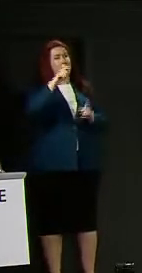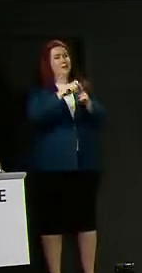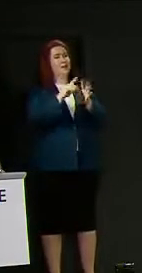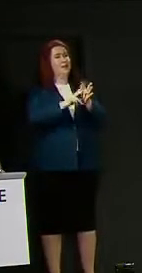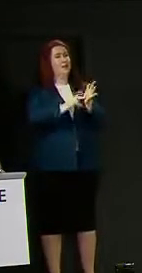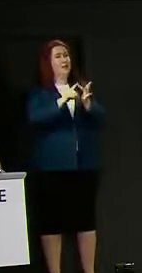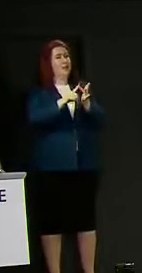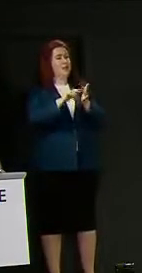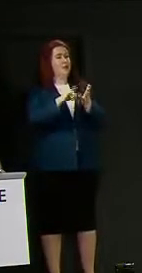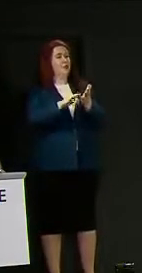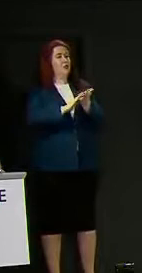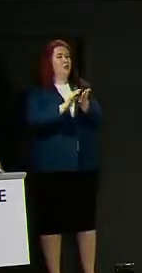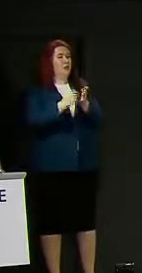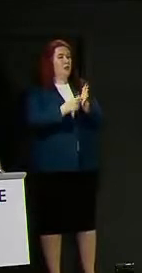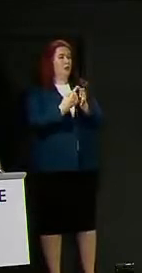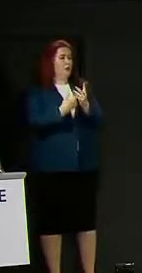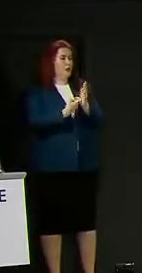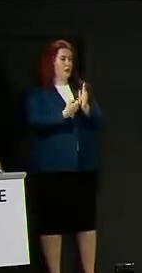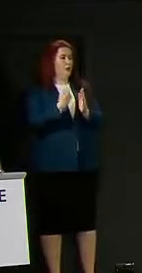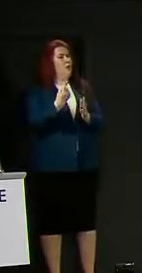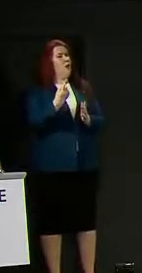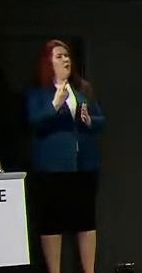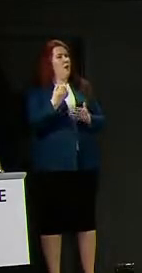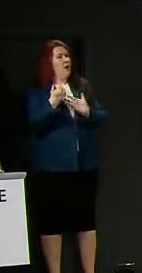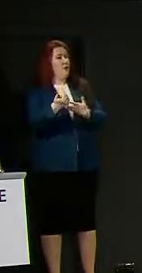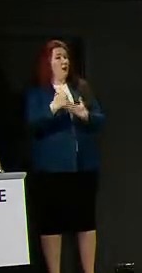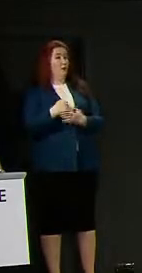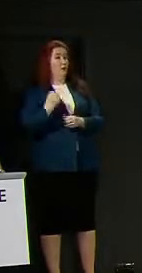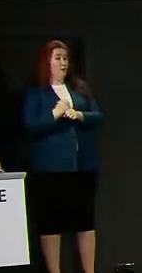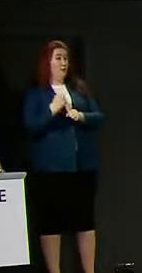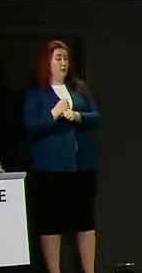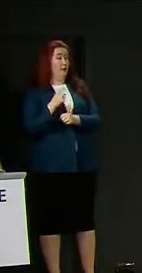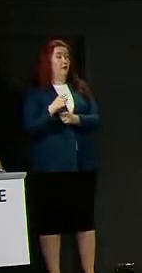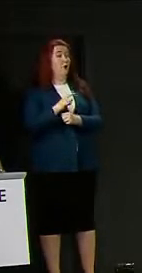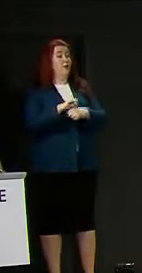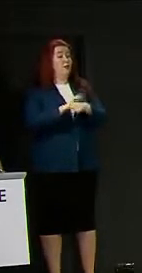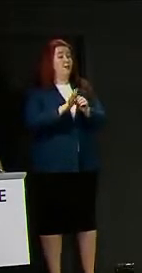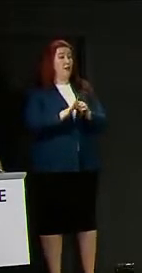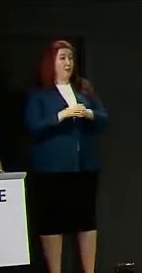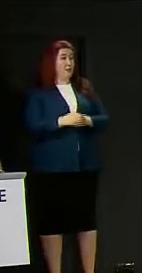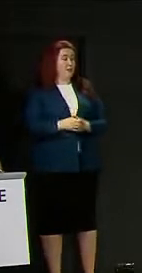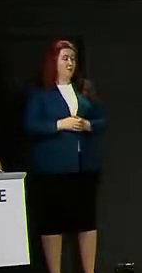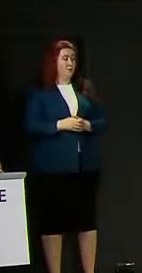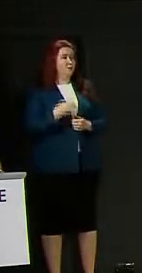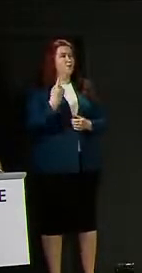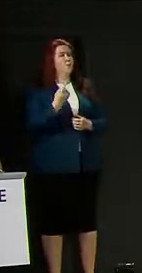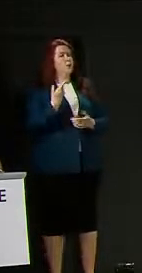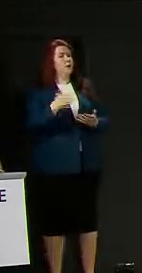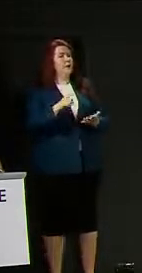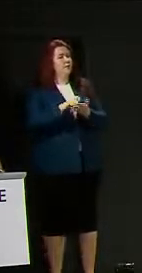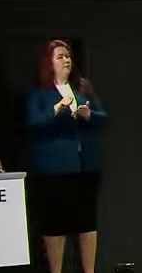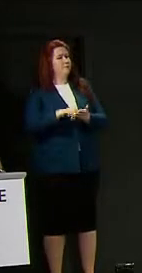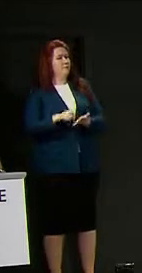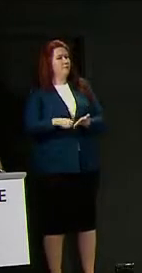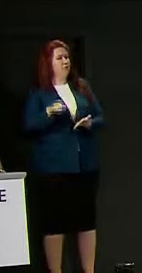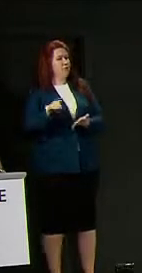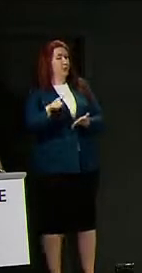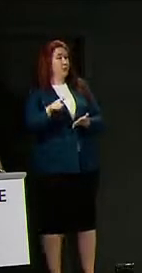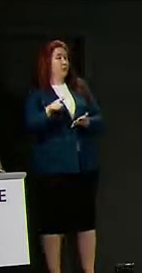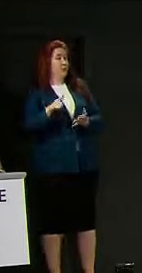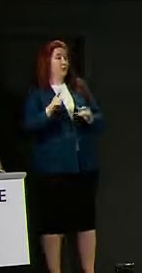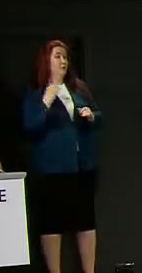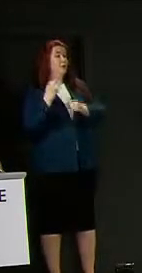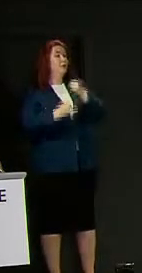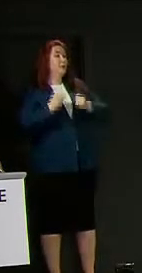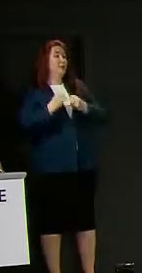the government's advisors on coronavirus and she wrote a piece recently in which she criticised